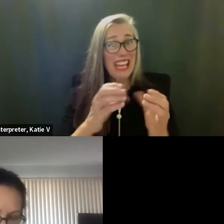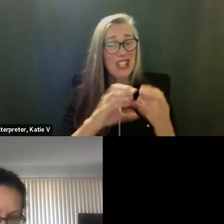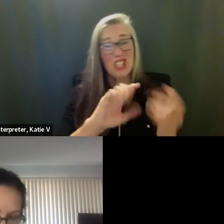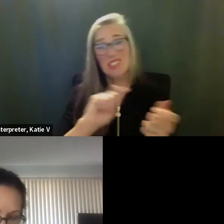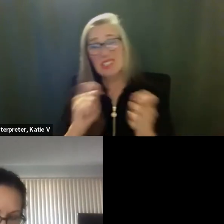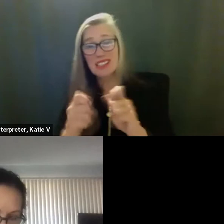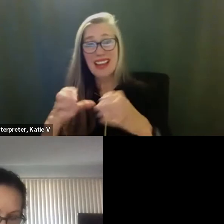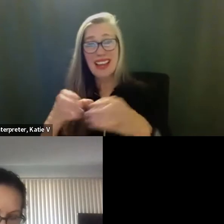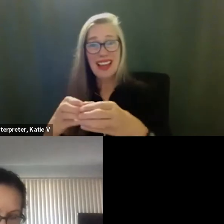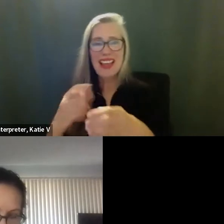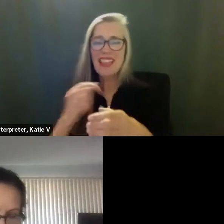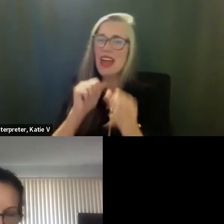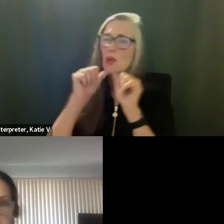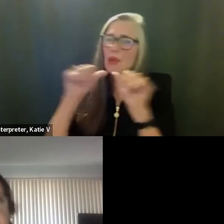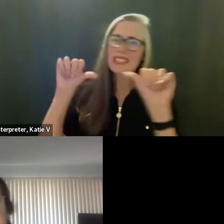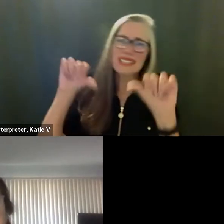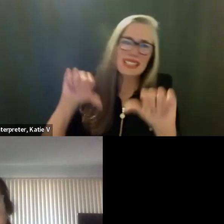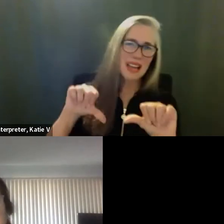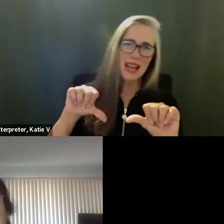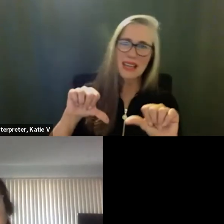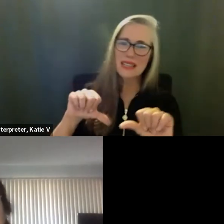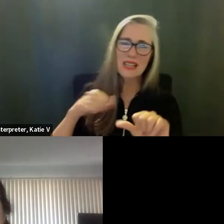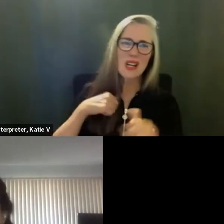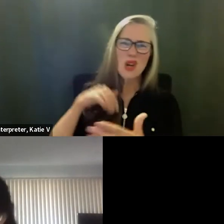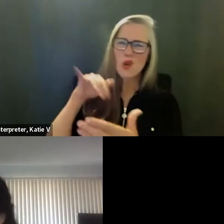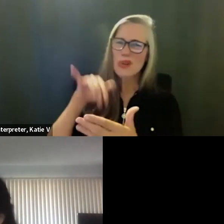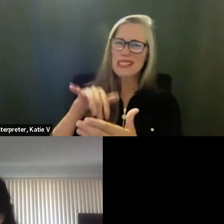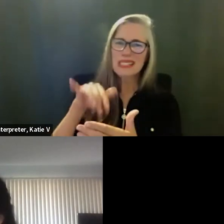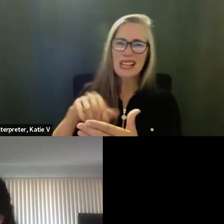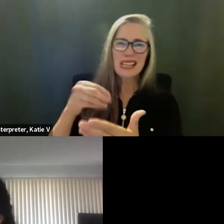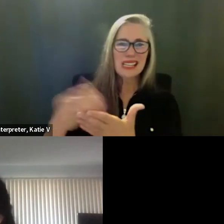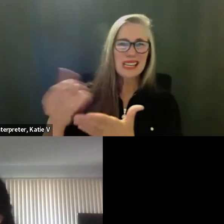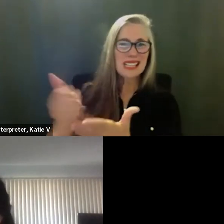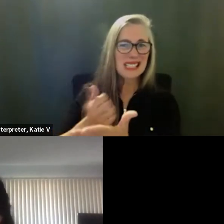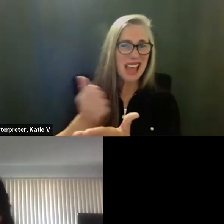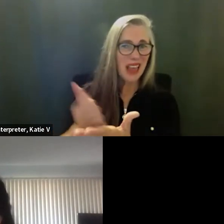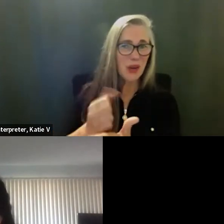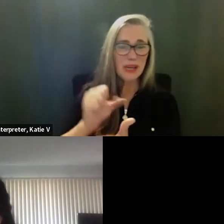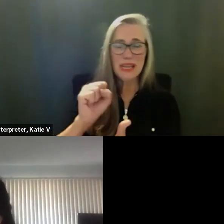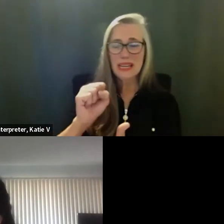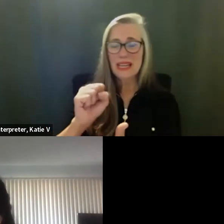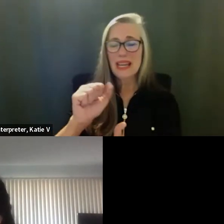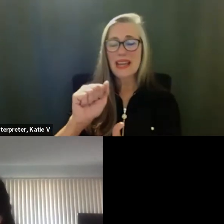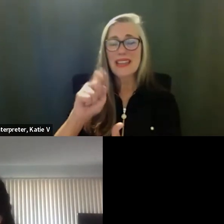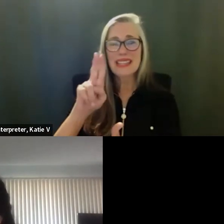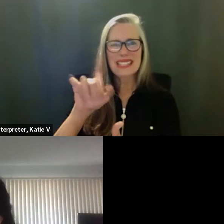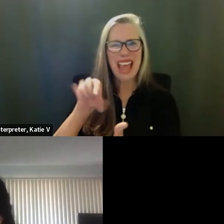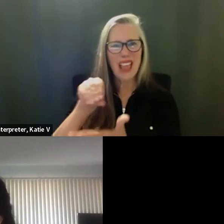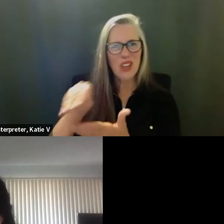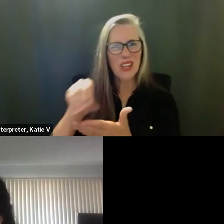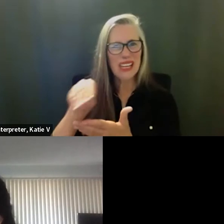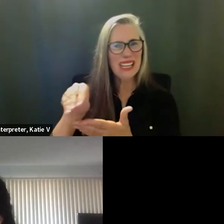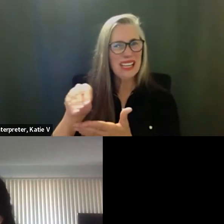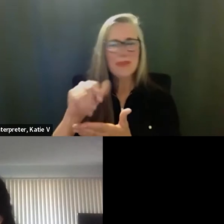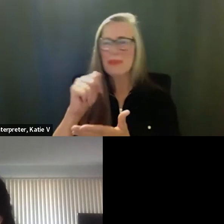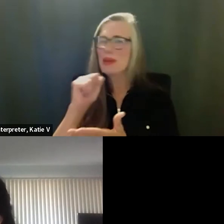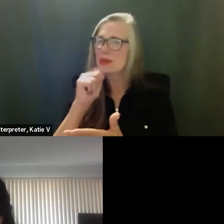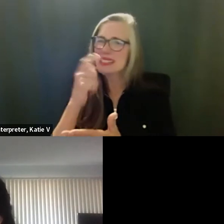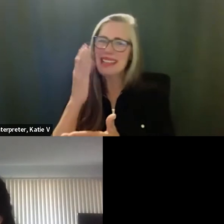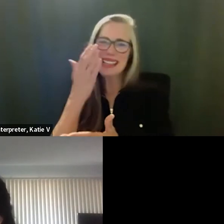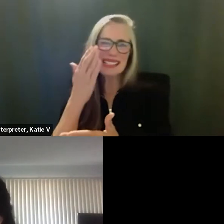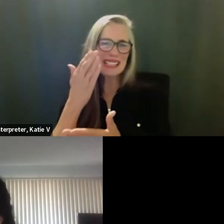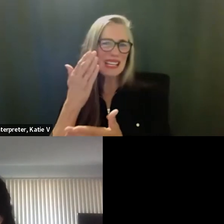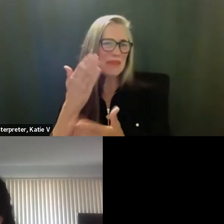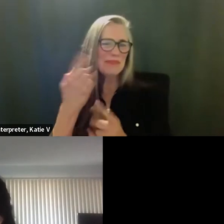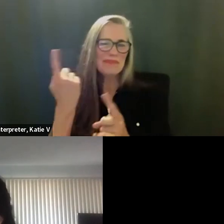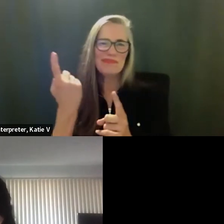study on the salary and we felt like there, there was not justification for what they were asking for a salary increase, but, um, on appeal, we heard